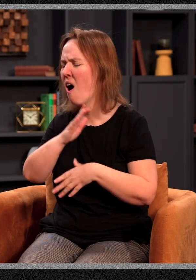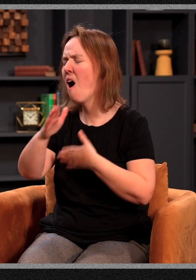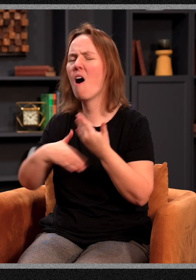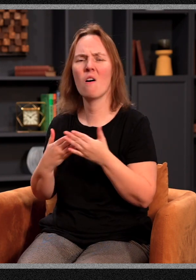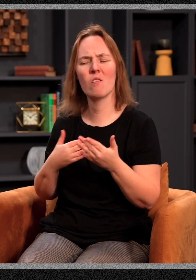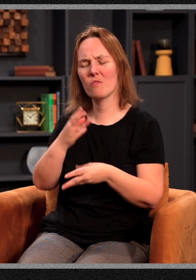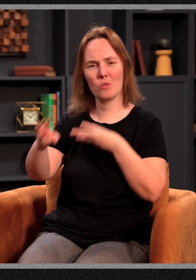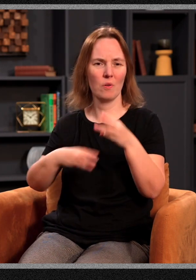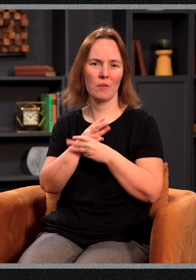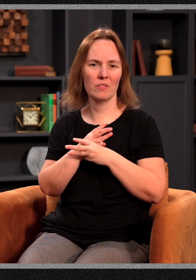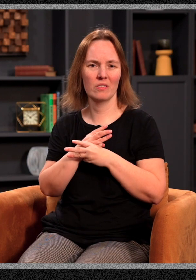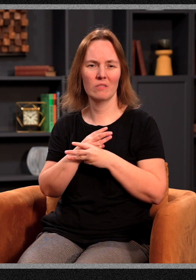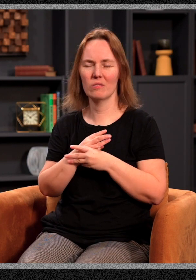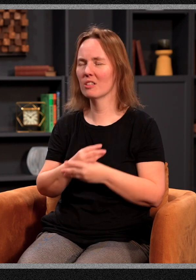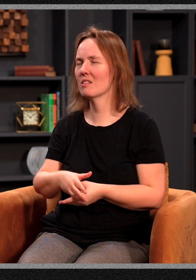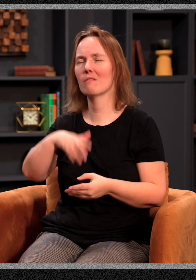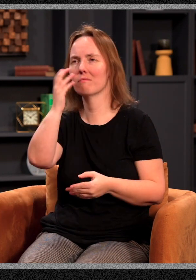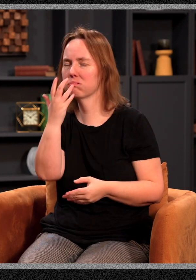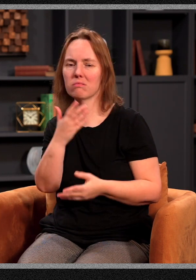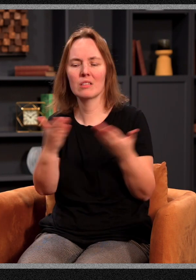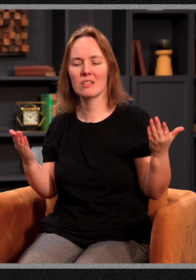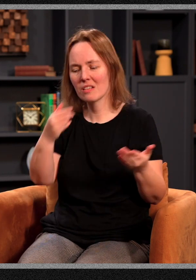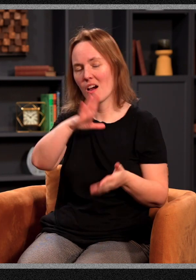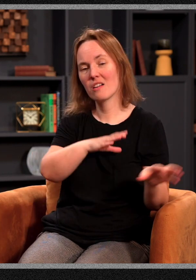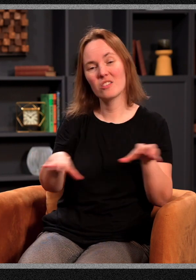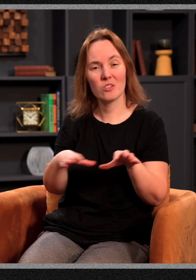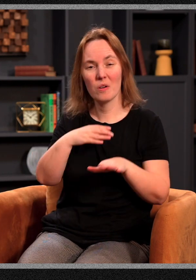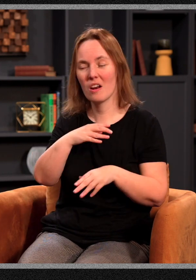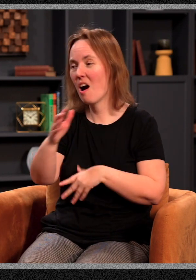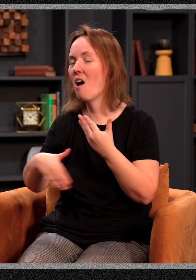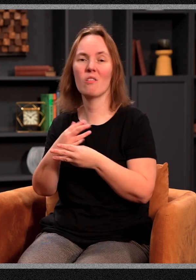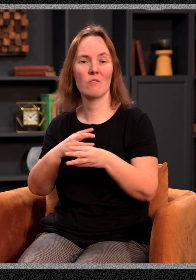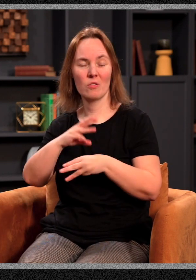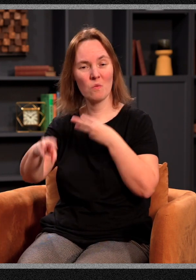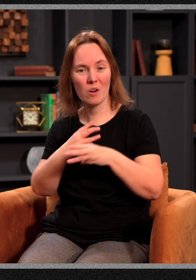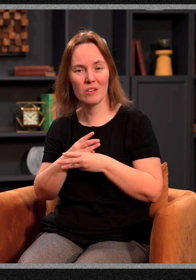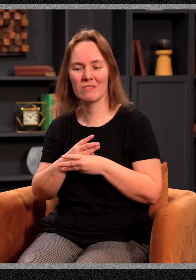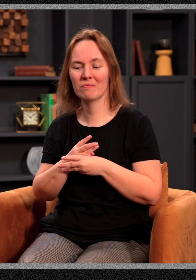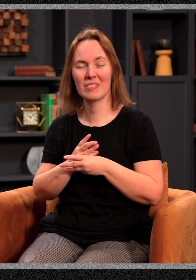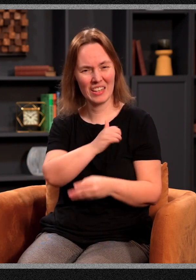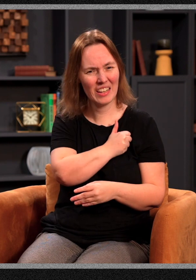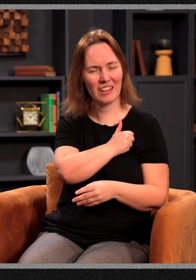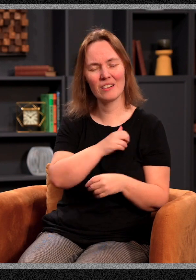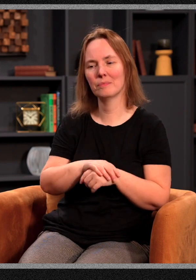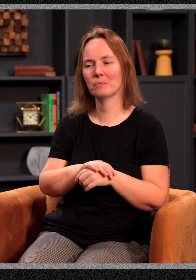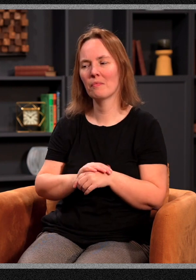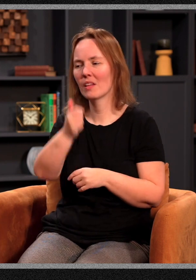world. There are phenomenal things that God is doing around the world, and we're seeing some new things God is doing, even in our own nation. But you know, God is not